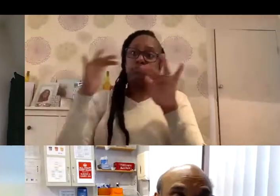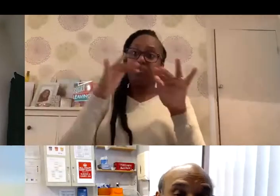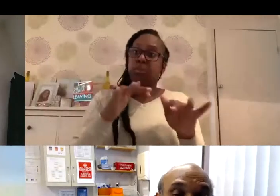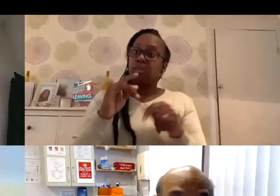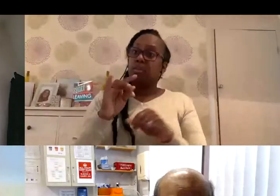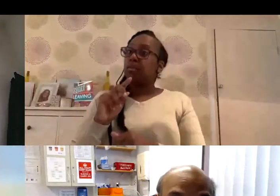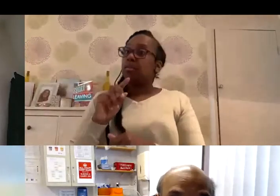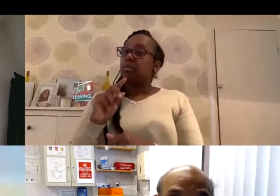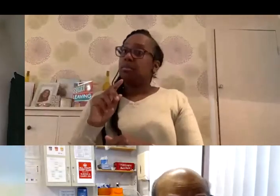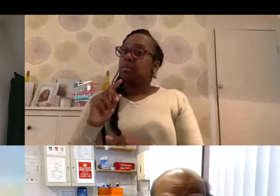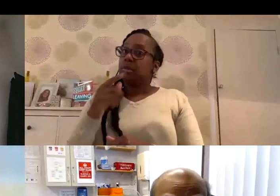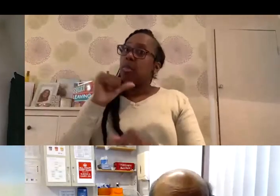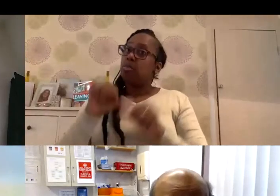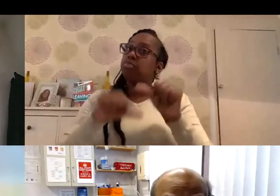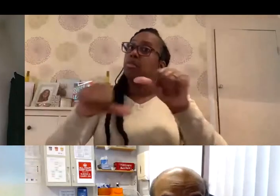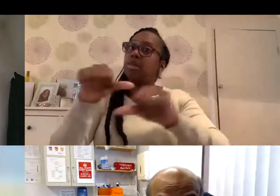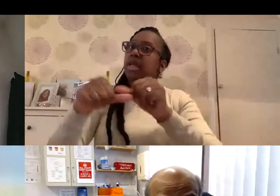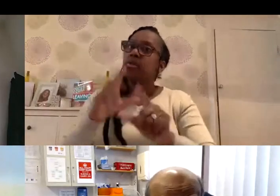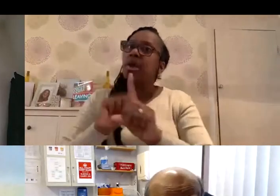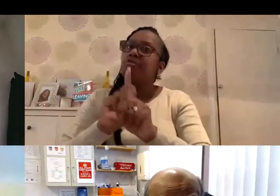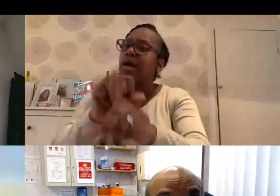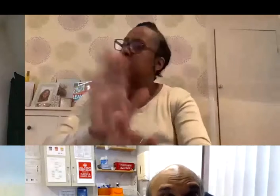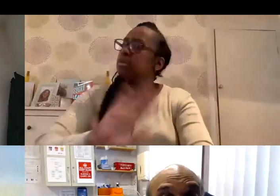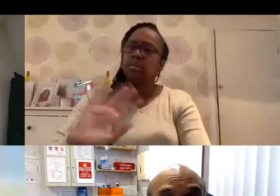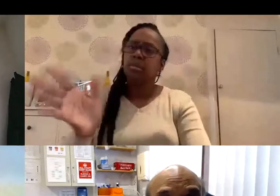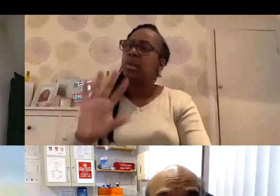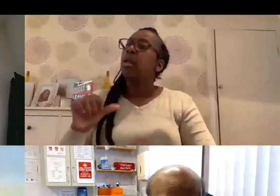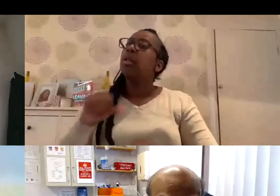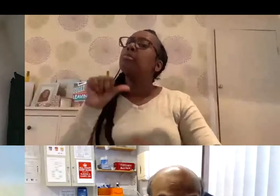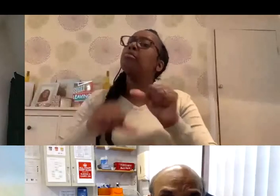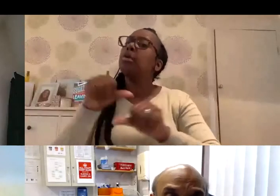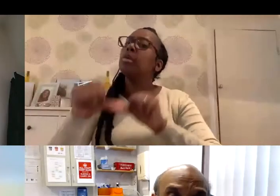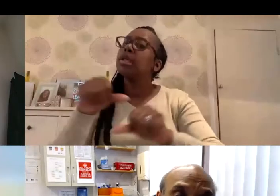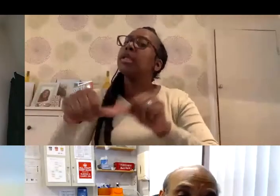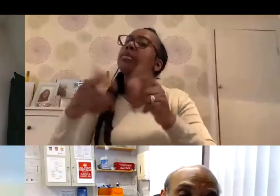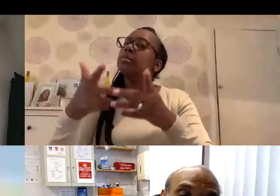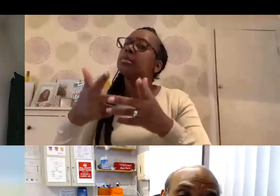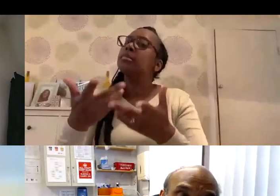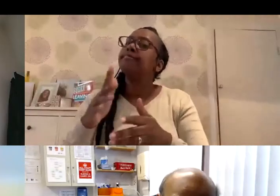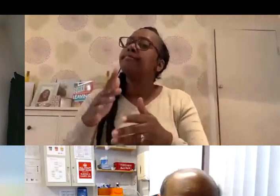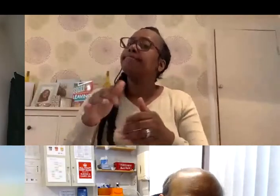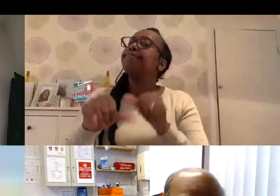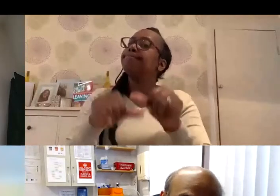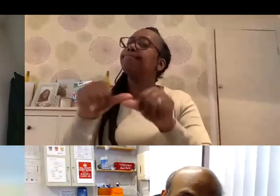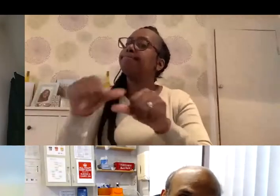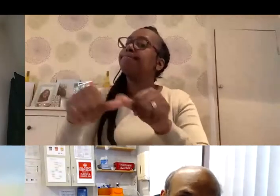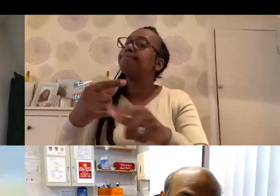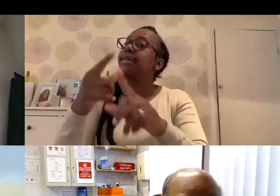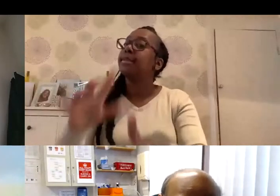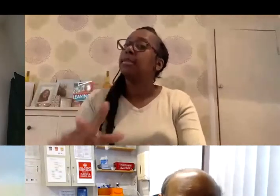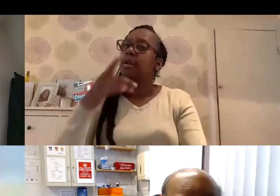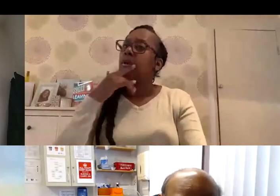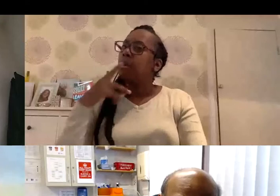of that, the process wasn't rushed, but the process could be speeded up. And no shortcuts were